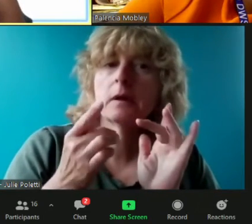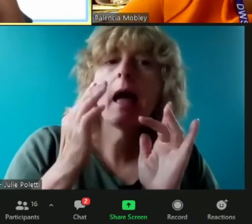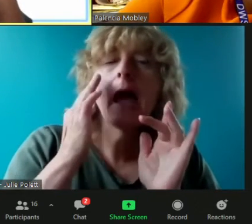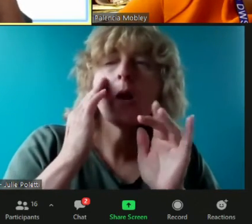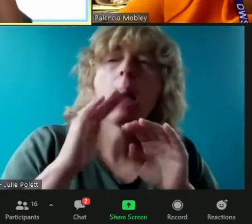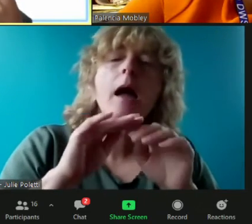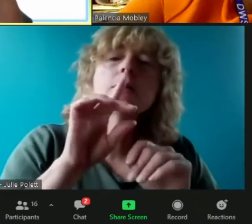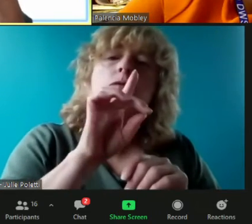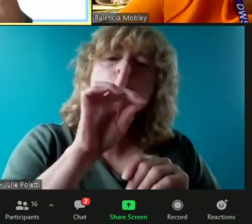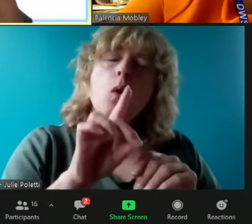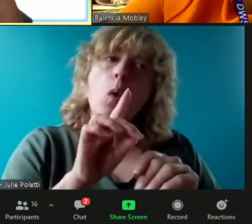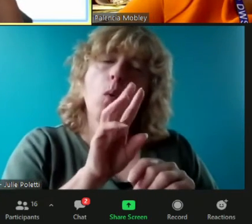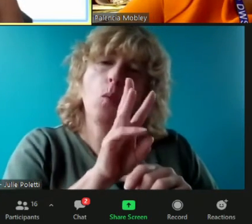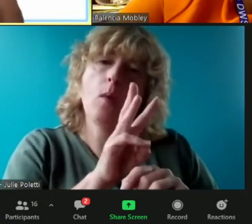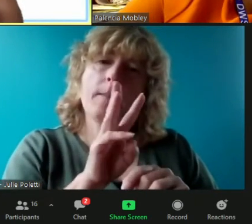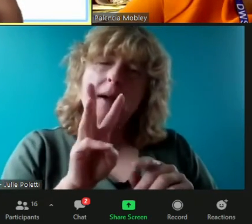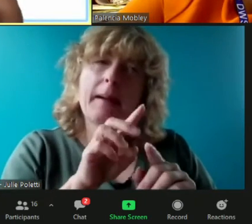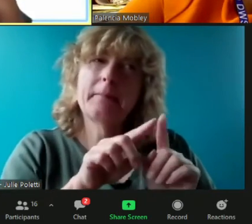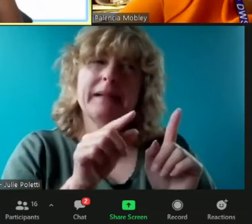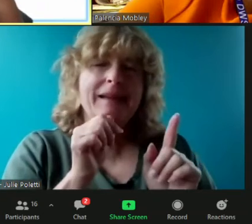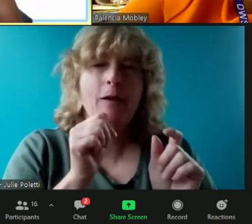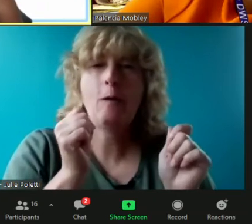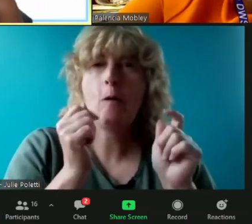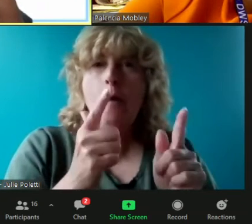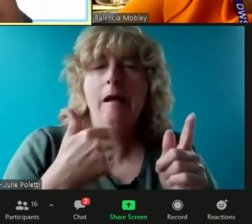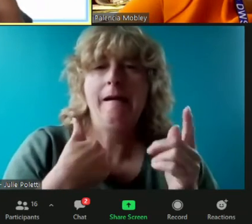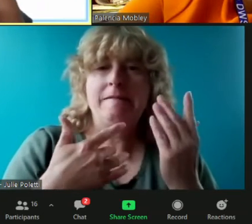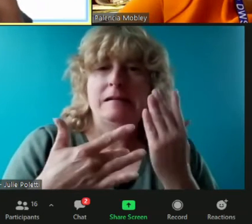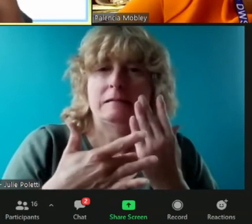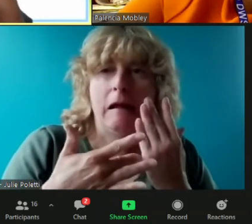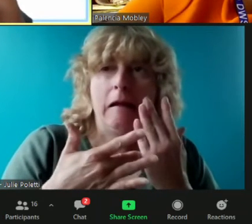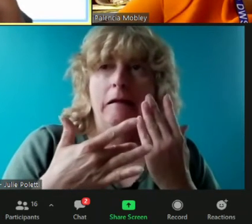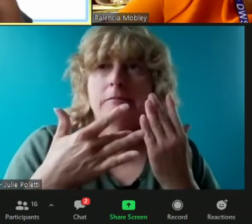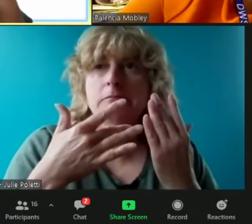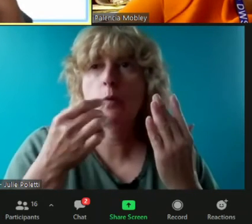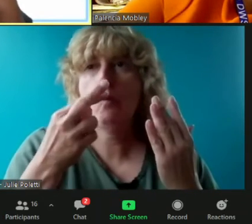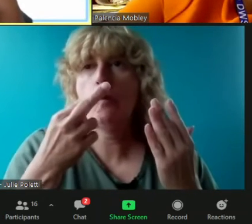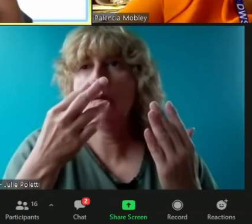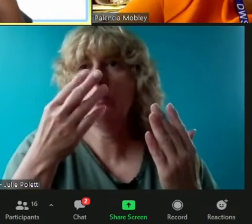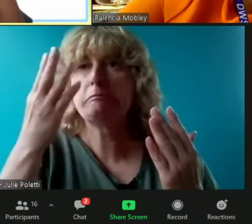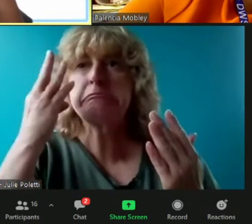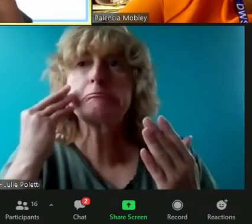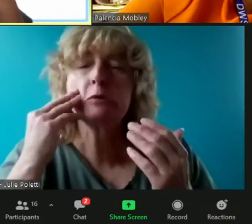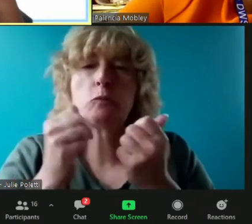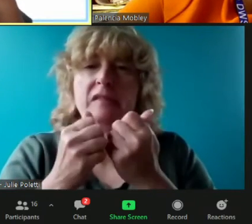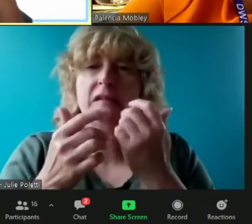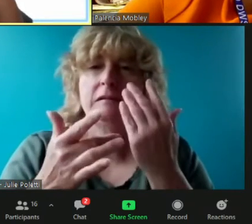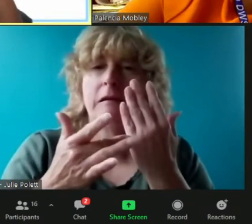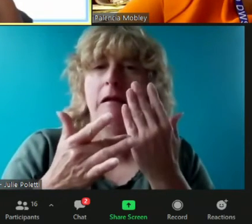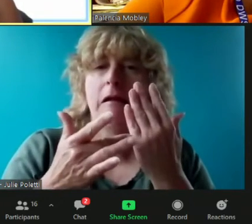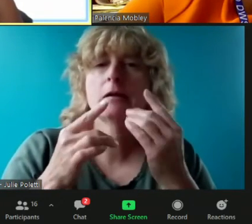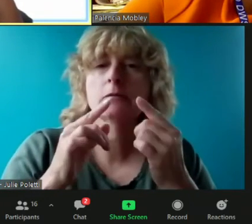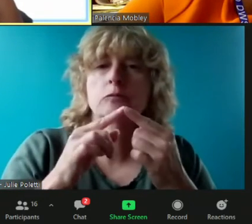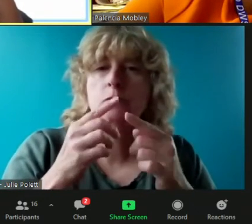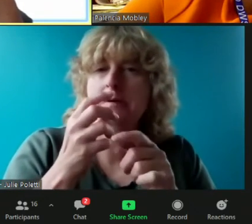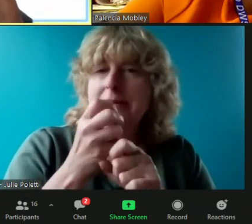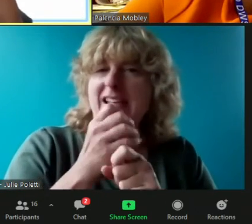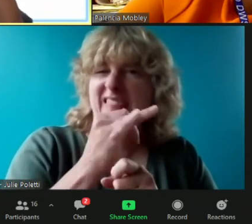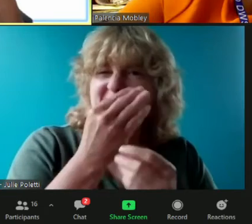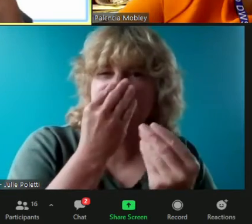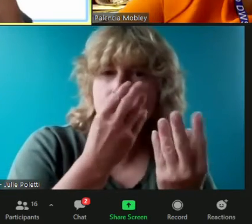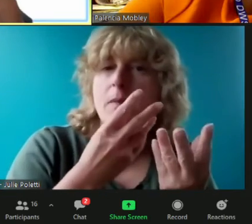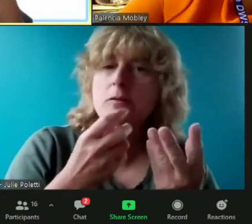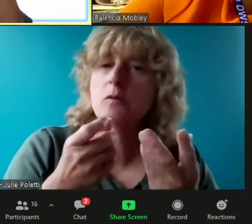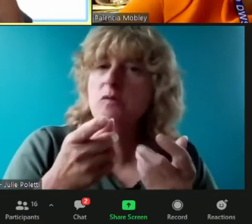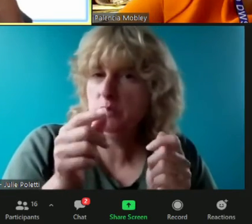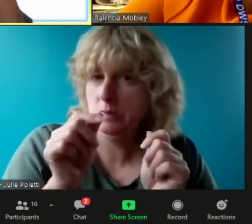not everyone is tech savvy to do that and we always try to make sure that we get some of that information but the other thing is is that um so we had this